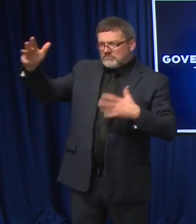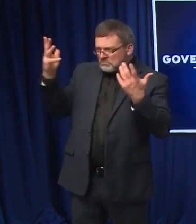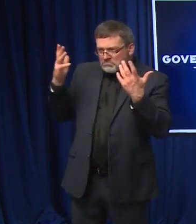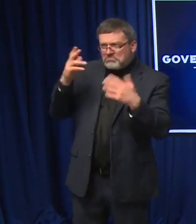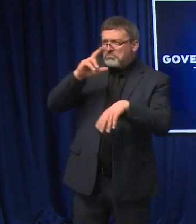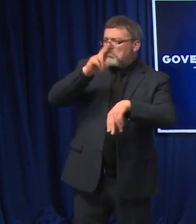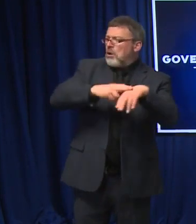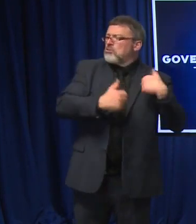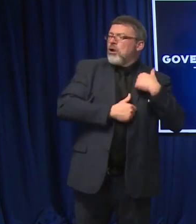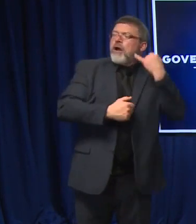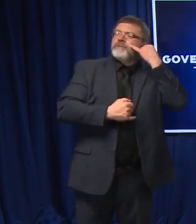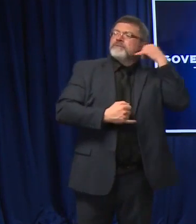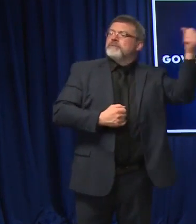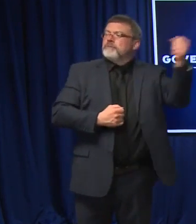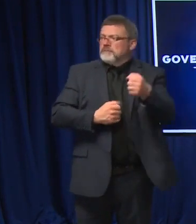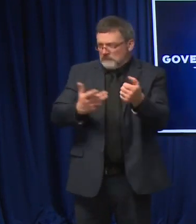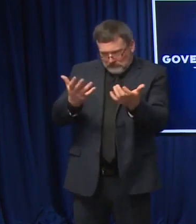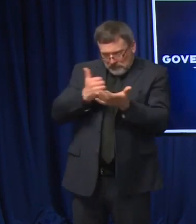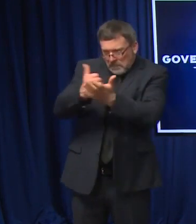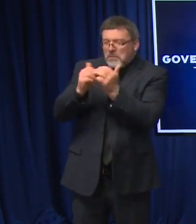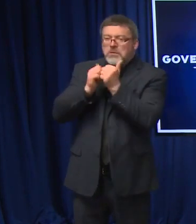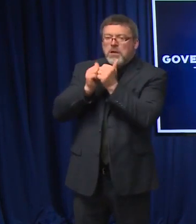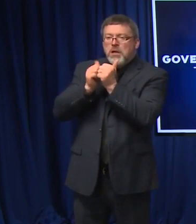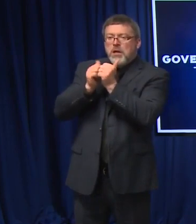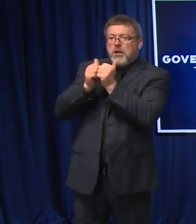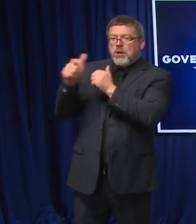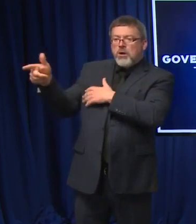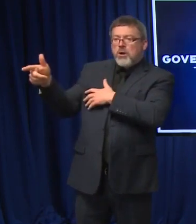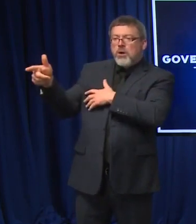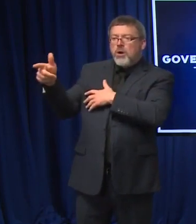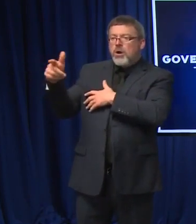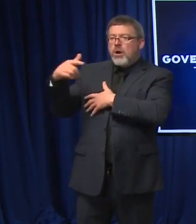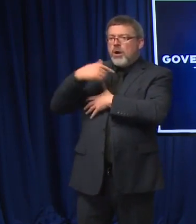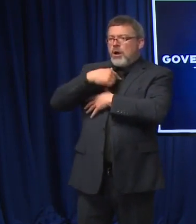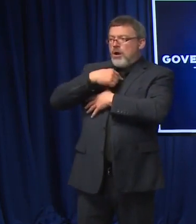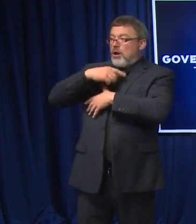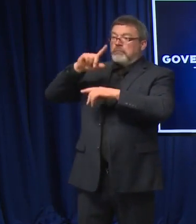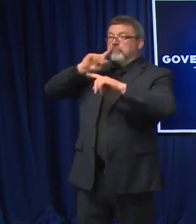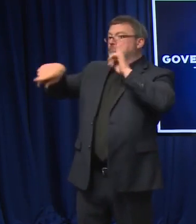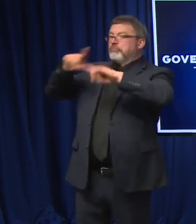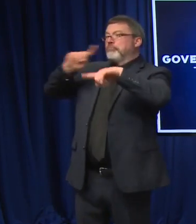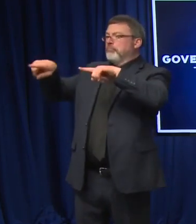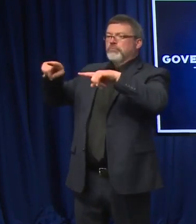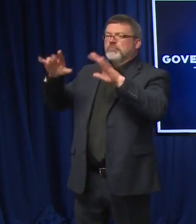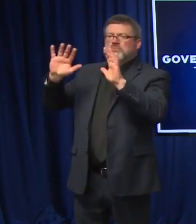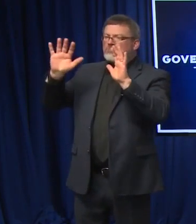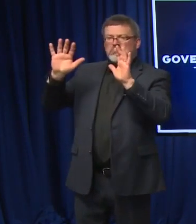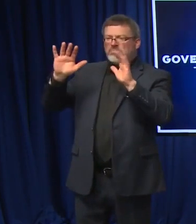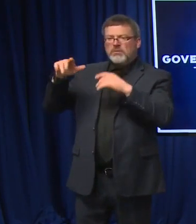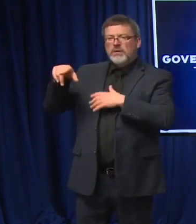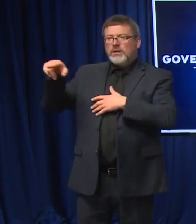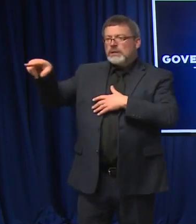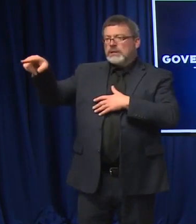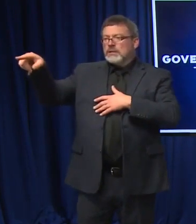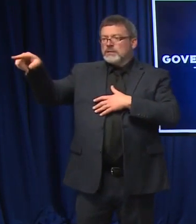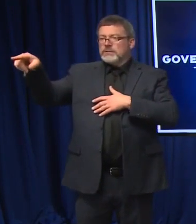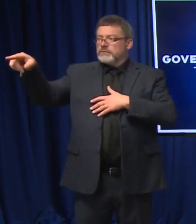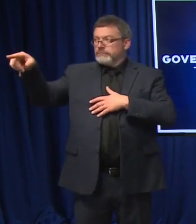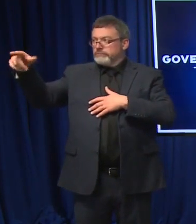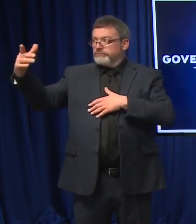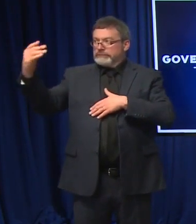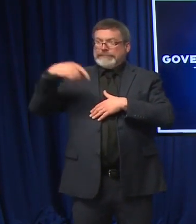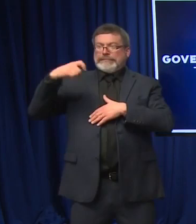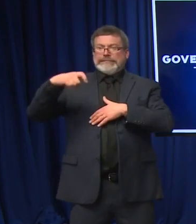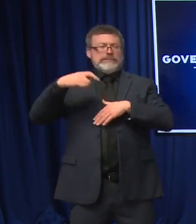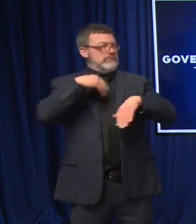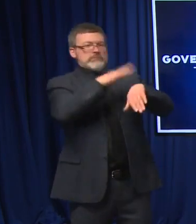So we're not going to call up the medical providers within the National Guard, because if we do that, we're just calling up the same people that are working within the hospitals and